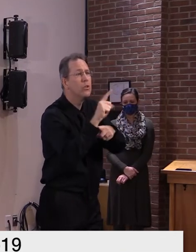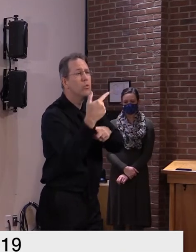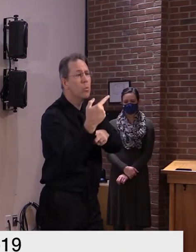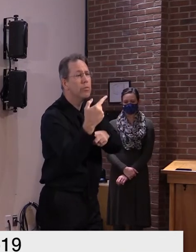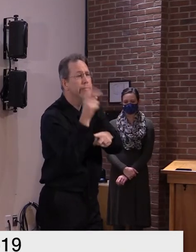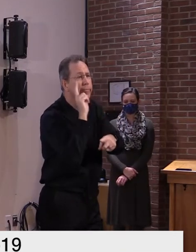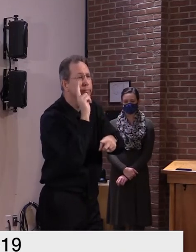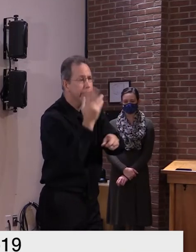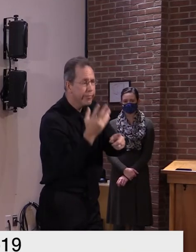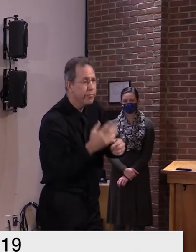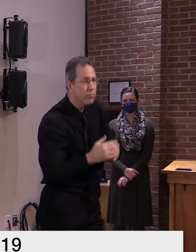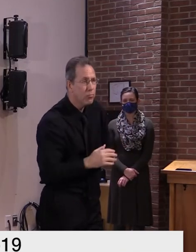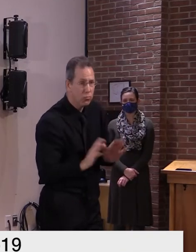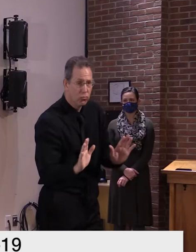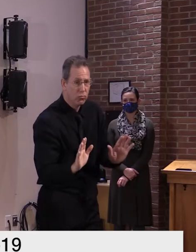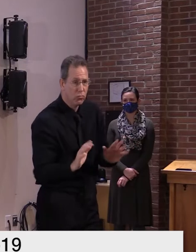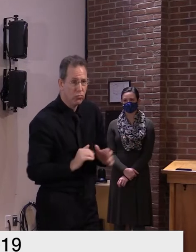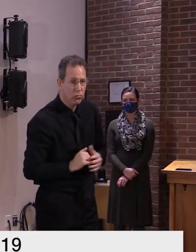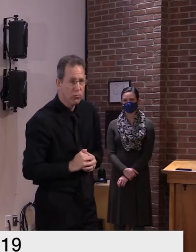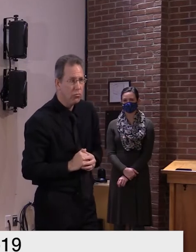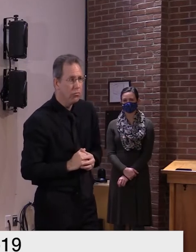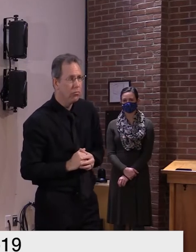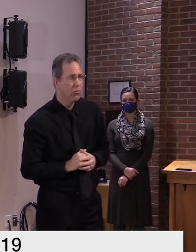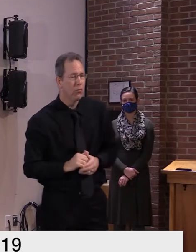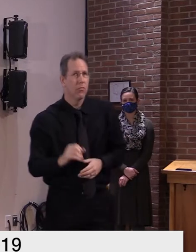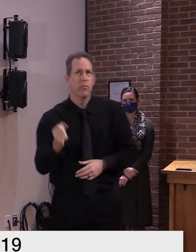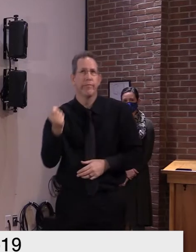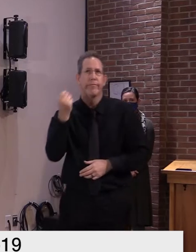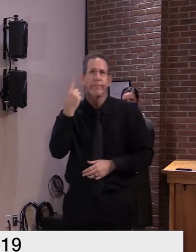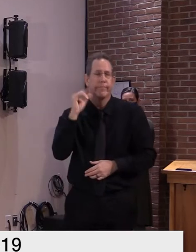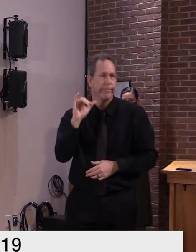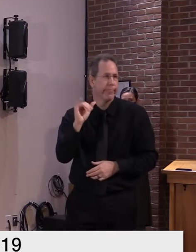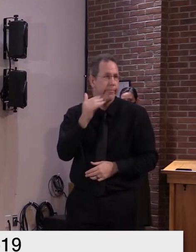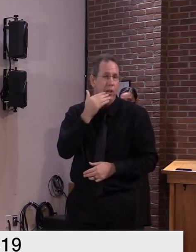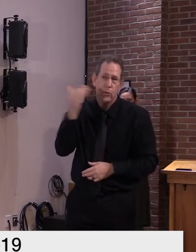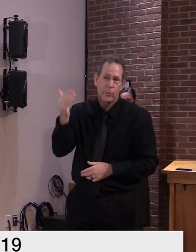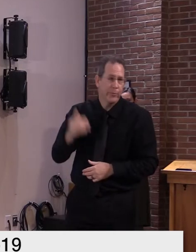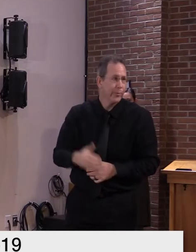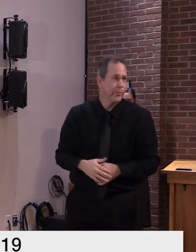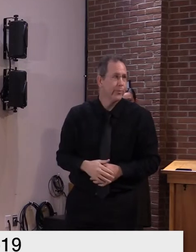got it thank you eric the times argus